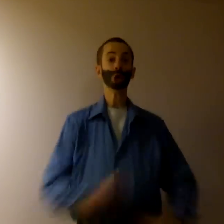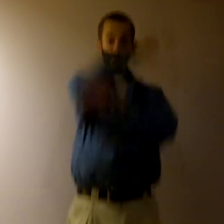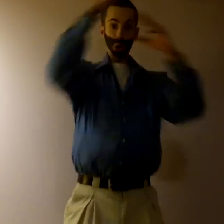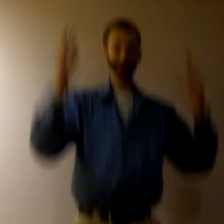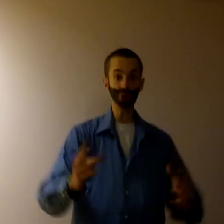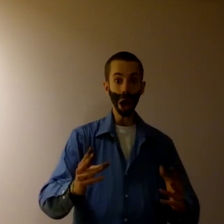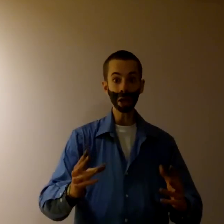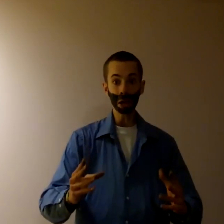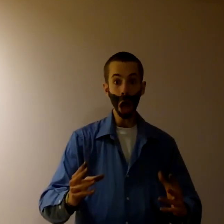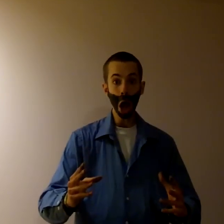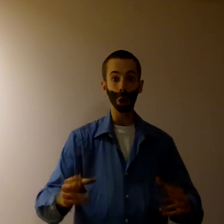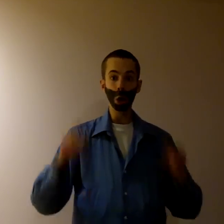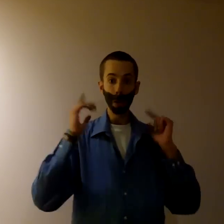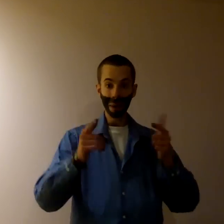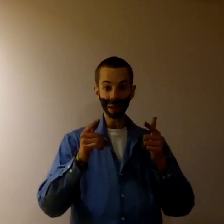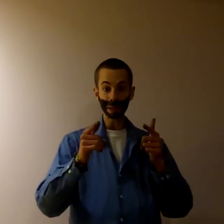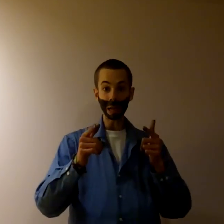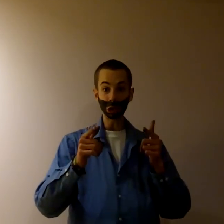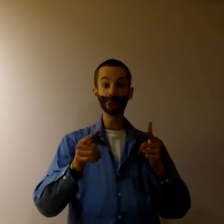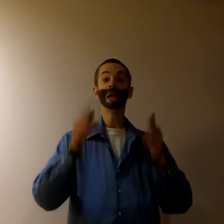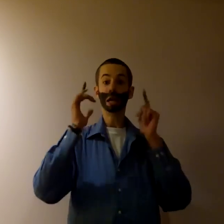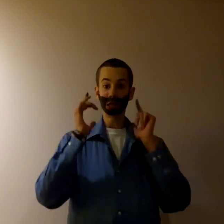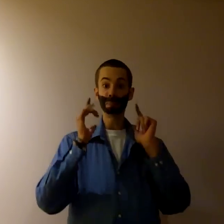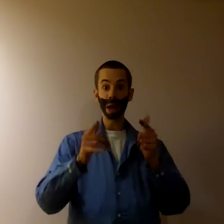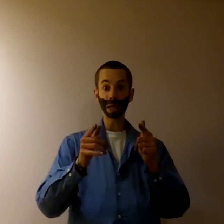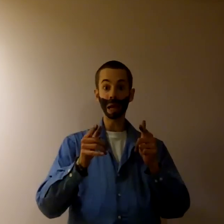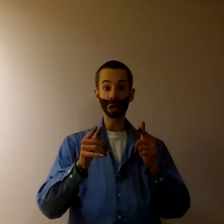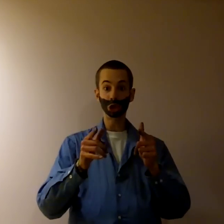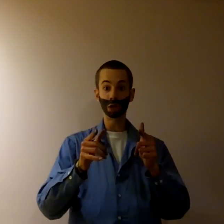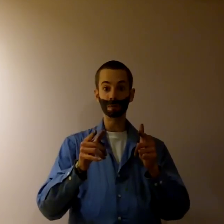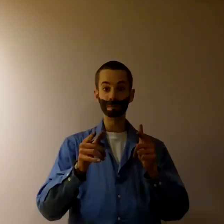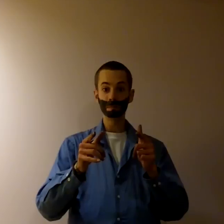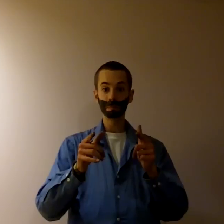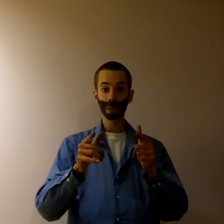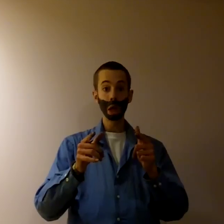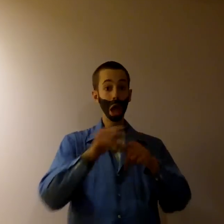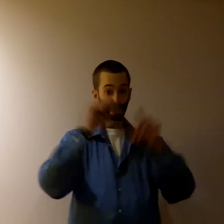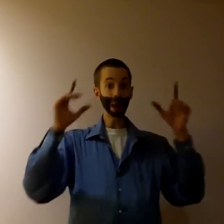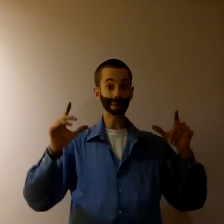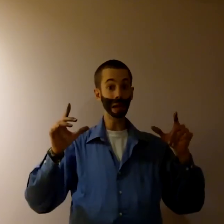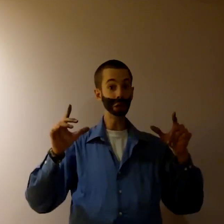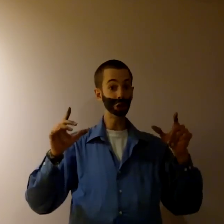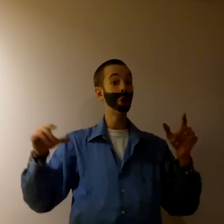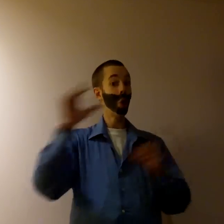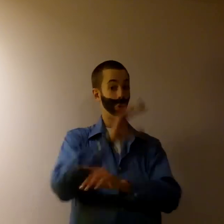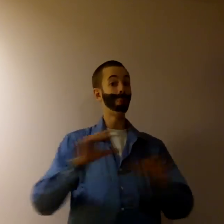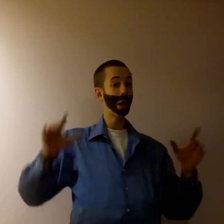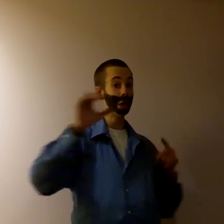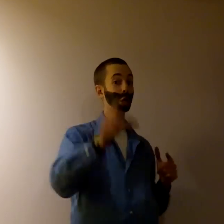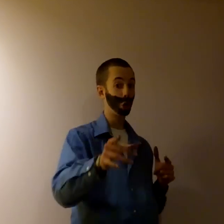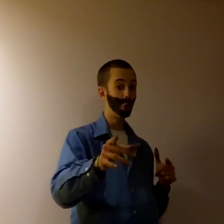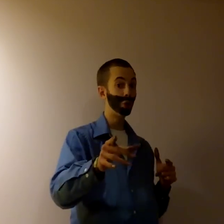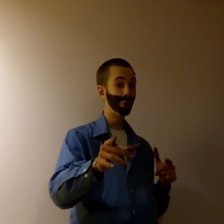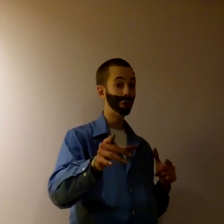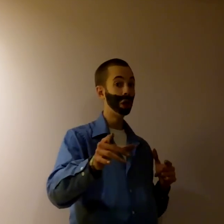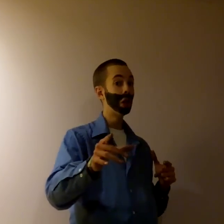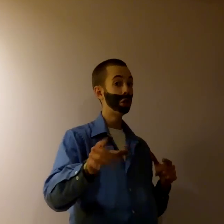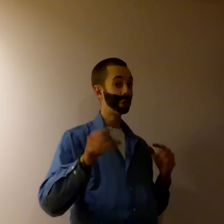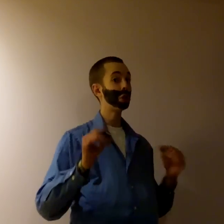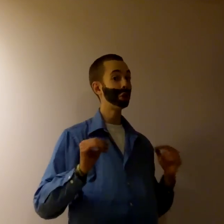So try it now! Meditation is medication. And meditation, we're making it cool. You can